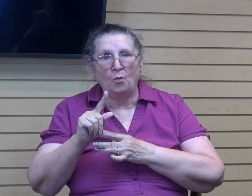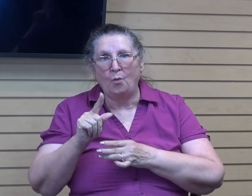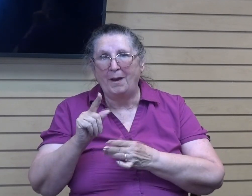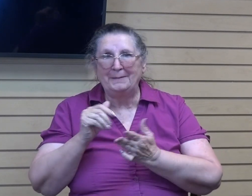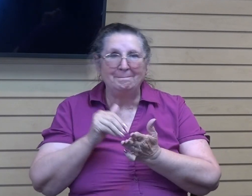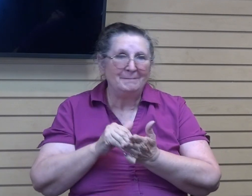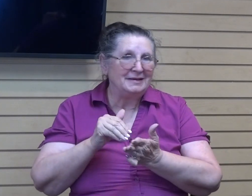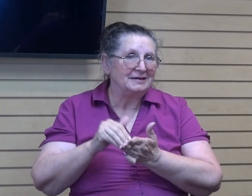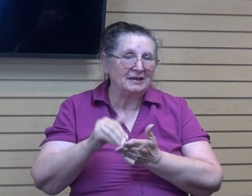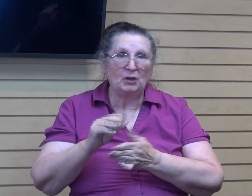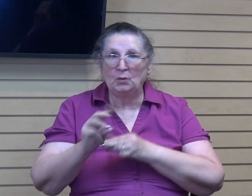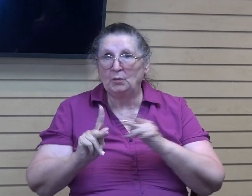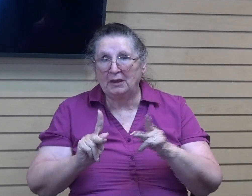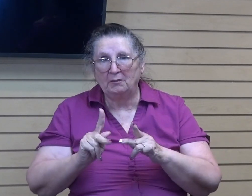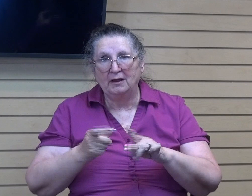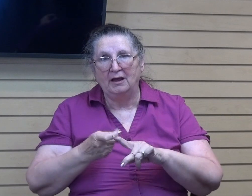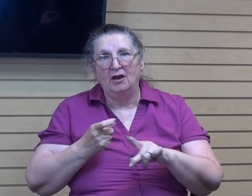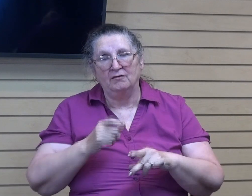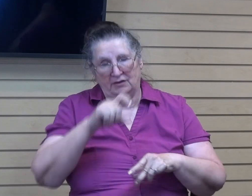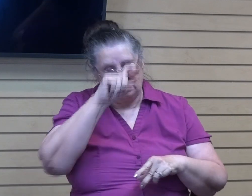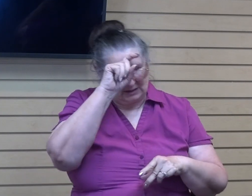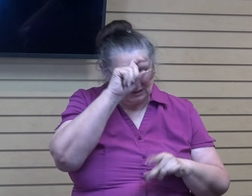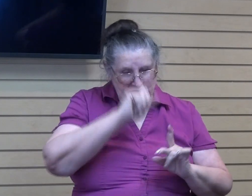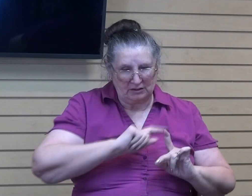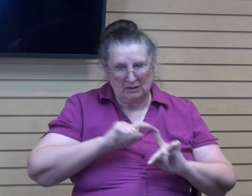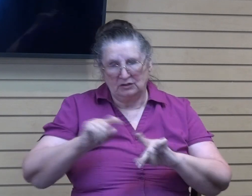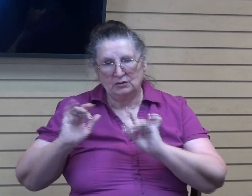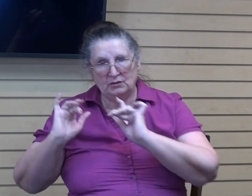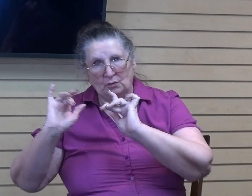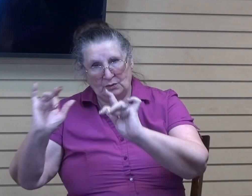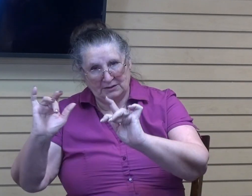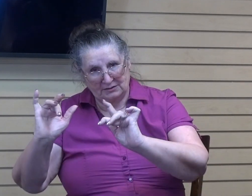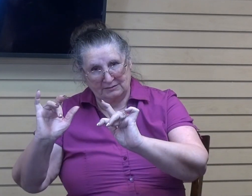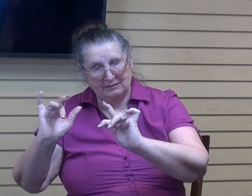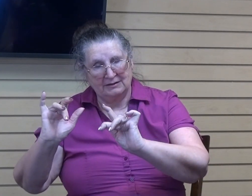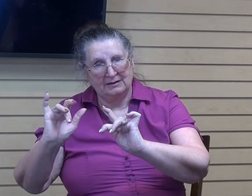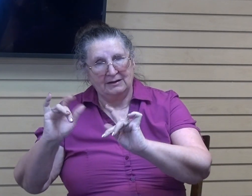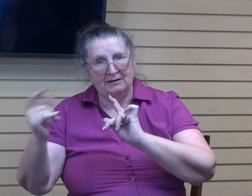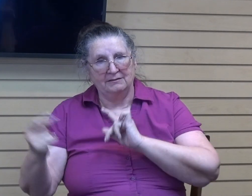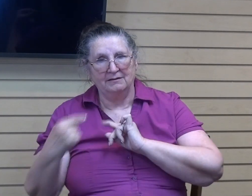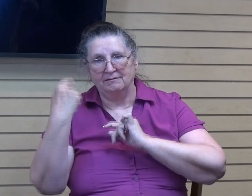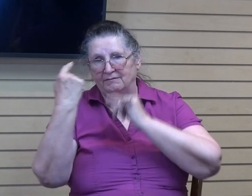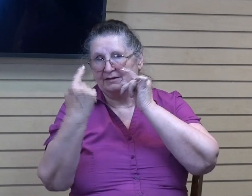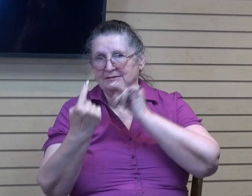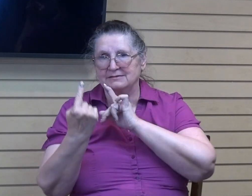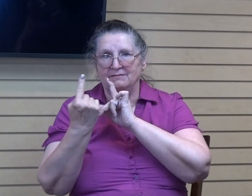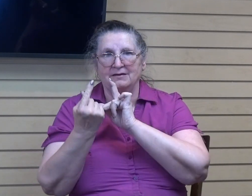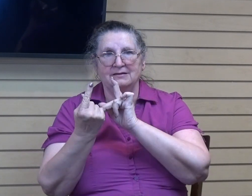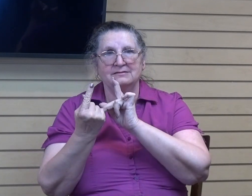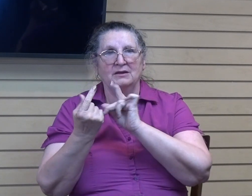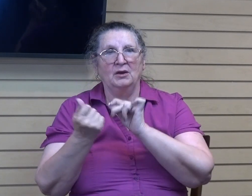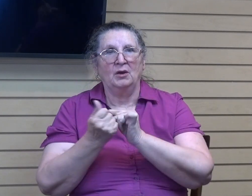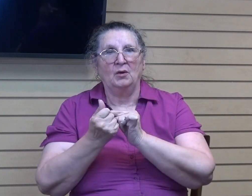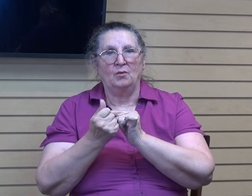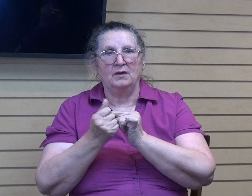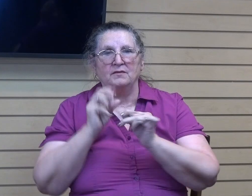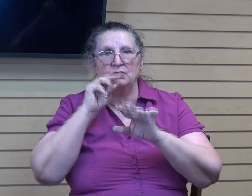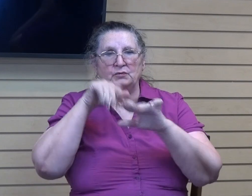from Egypt out into the wilderness. And they come face to face with this raging river that is